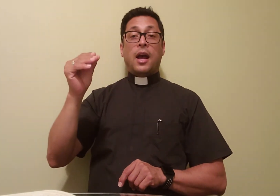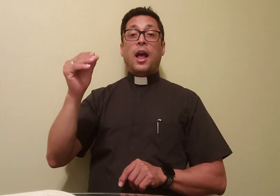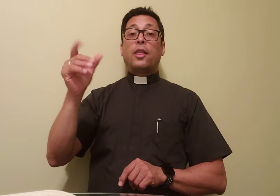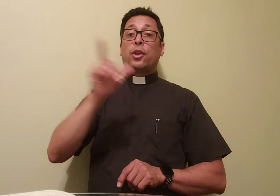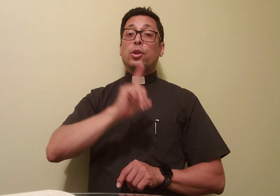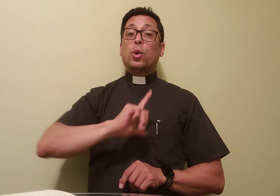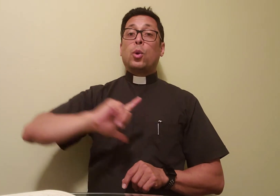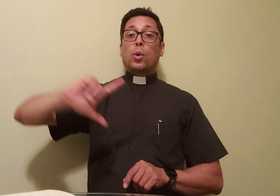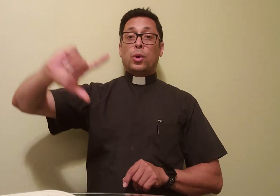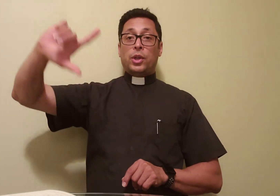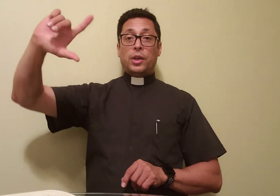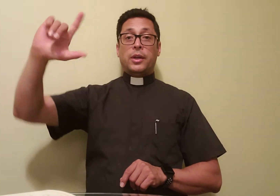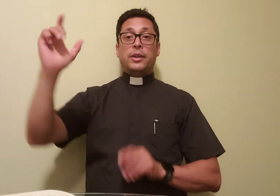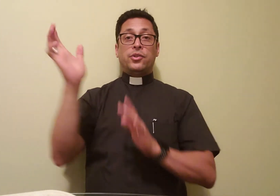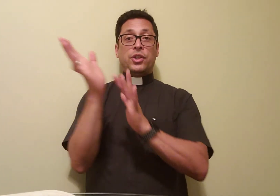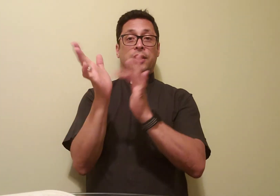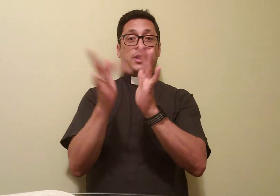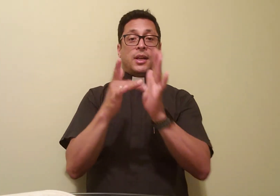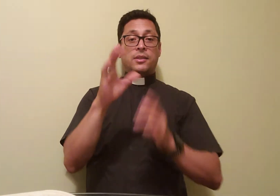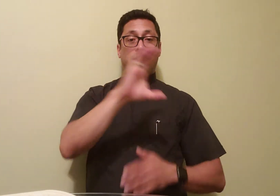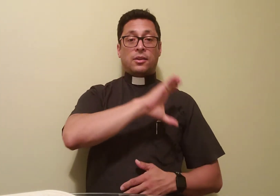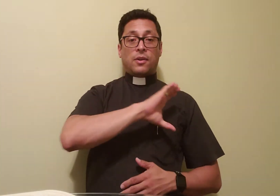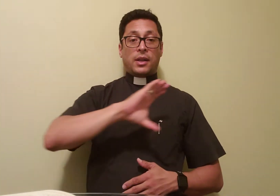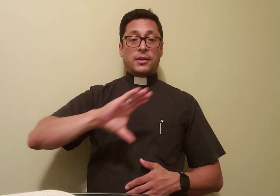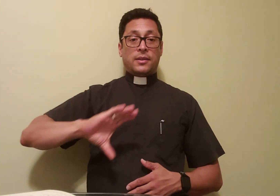the Lord Jesus Christ.